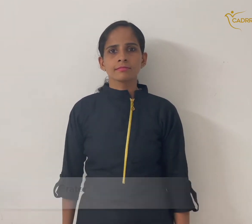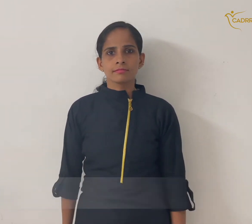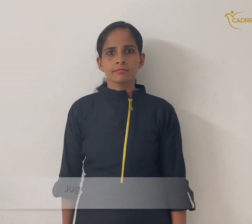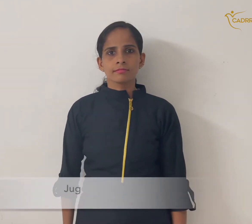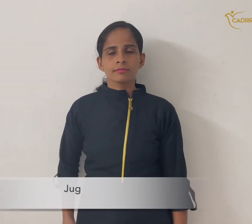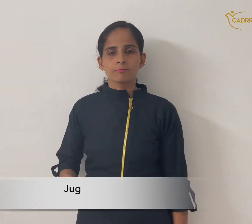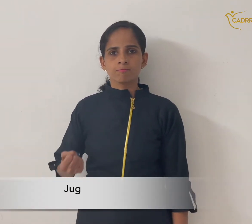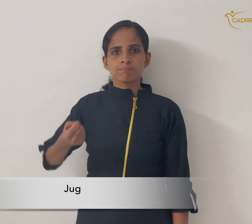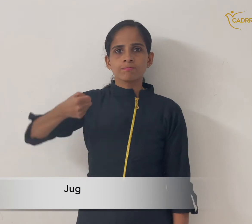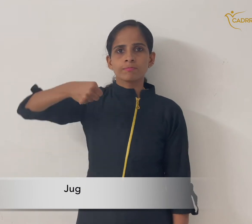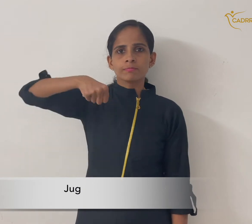jug